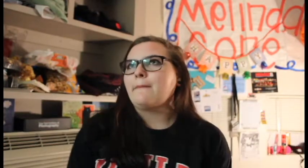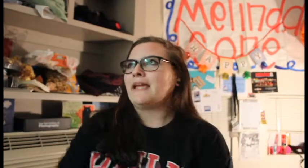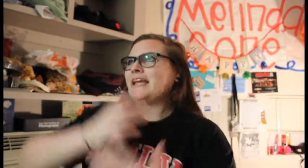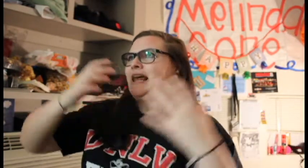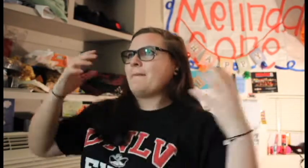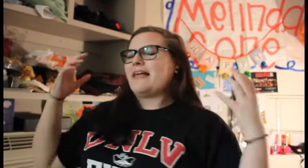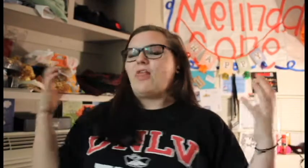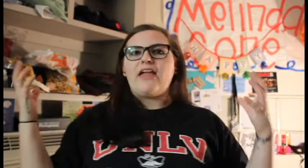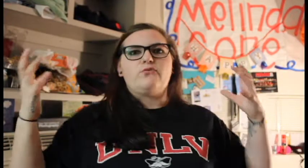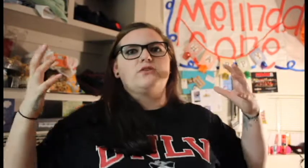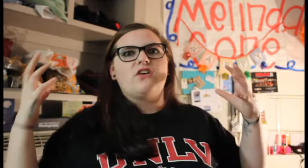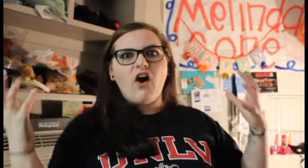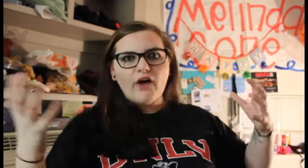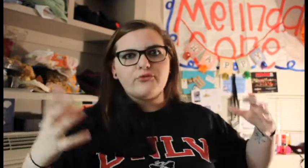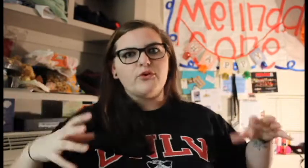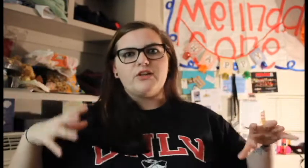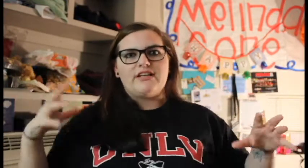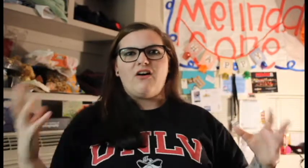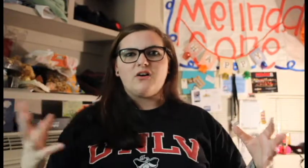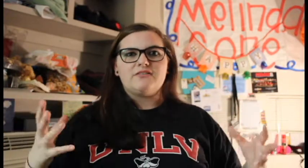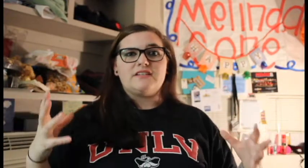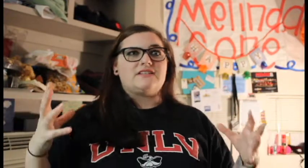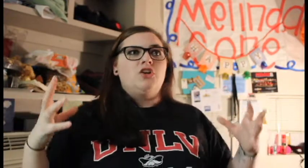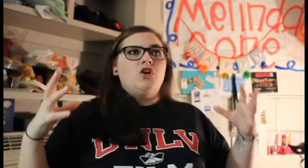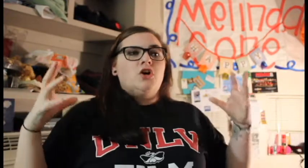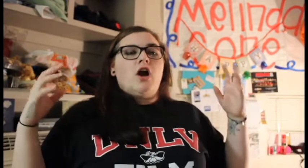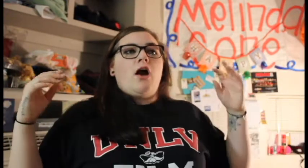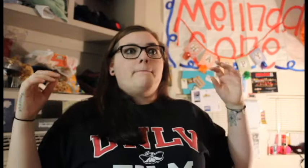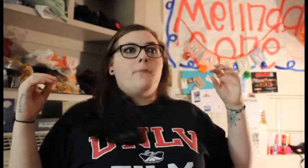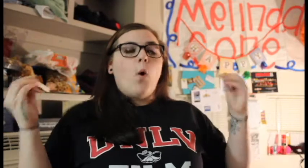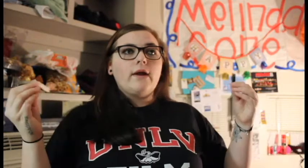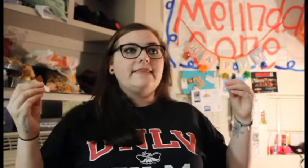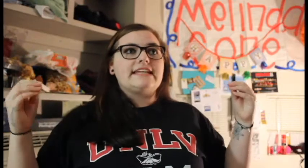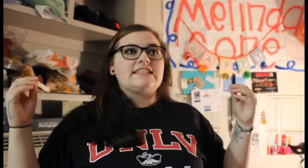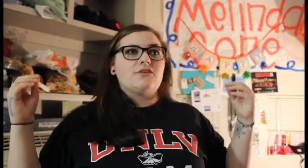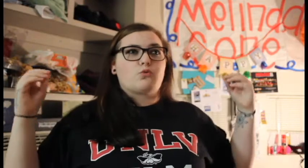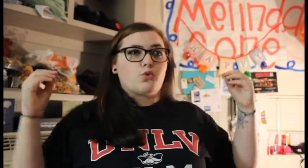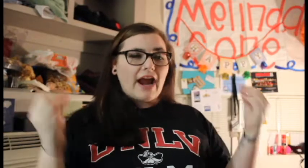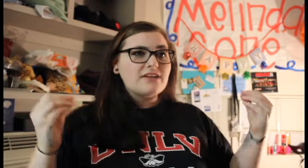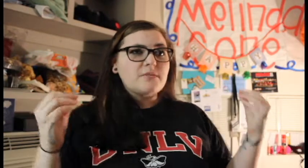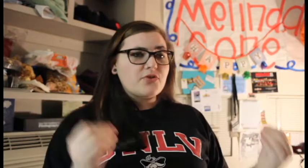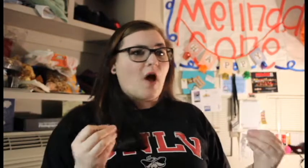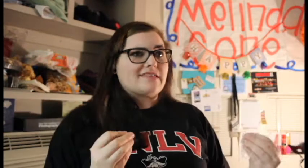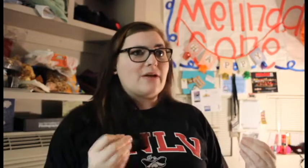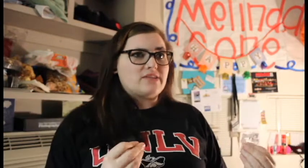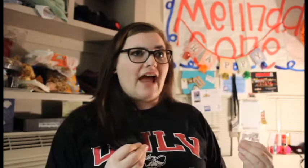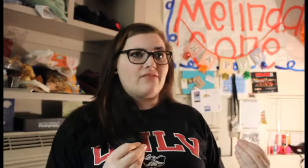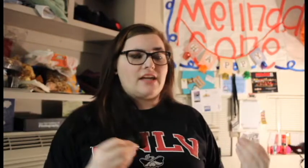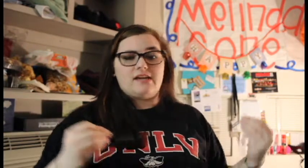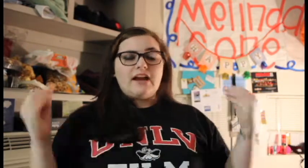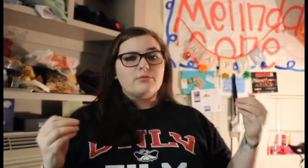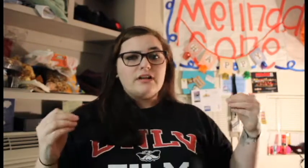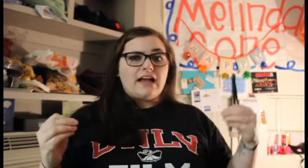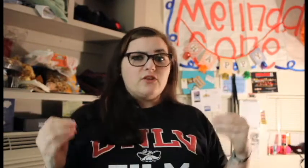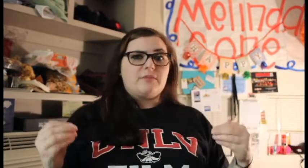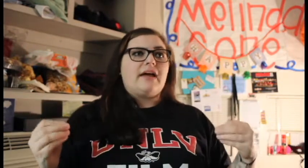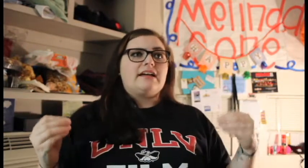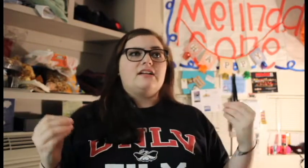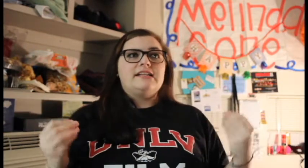me and that my life was awful and all this pointless random thoughts I was having. I look back on it